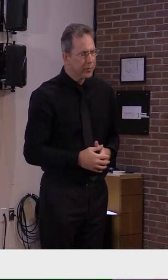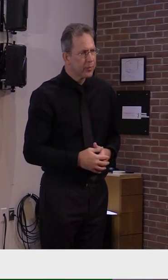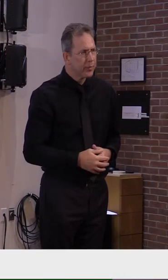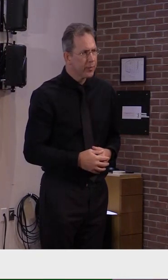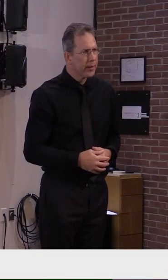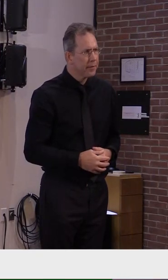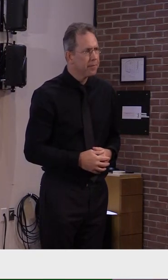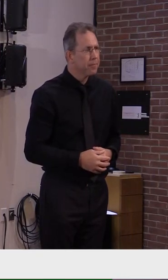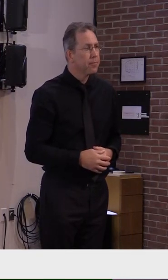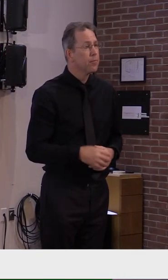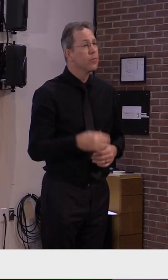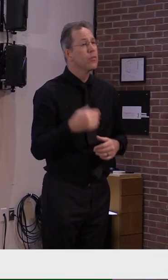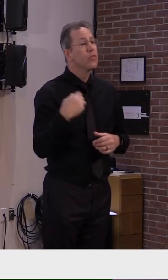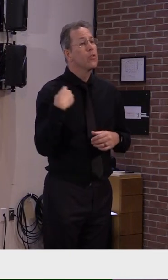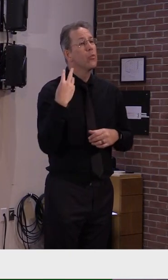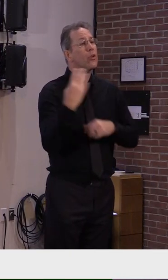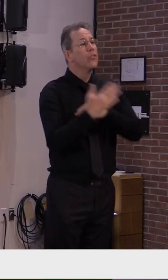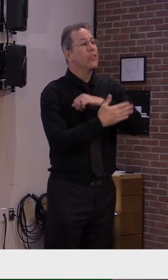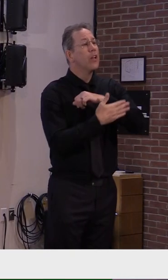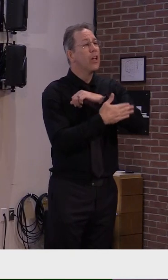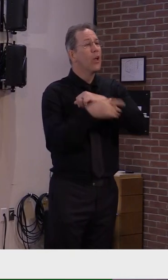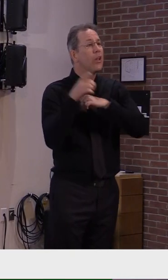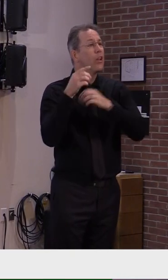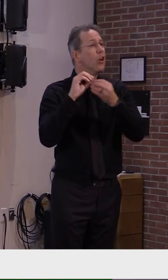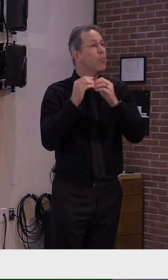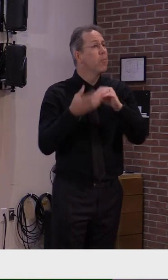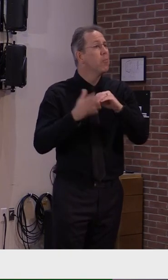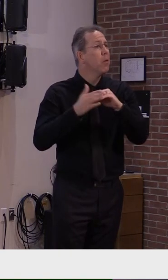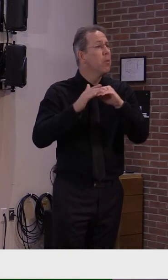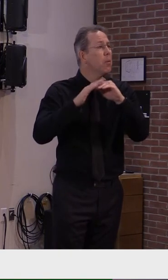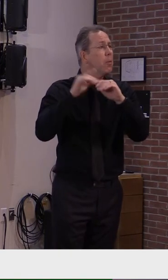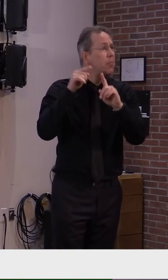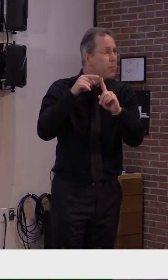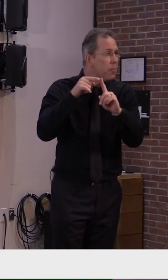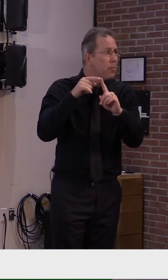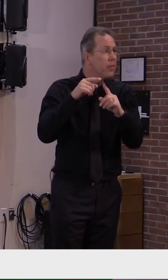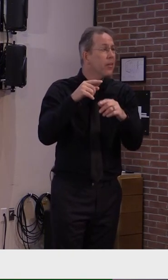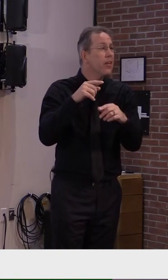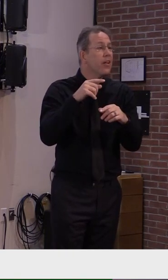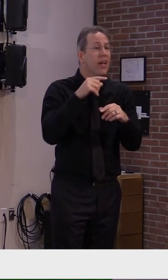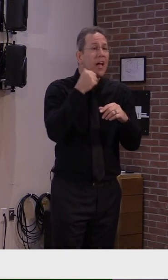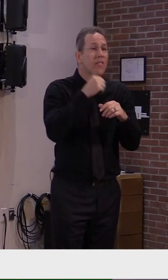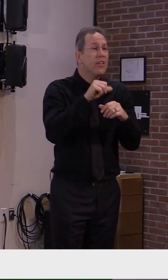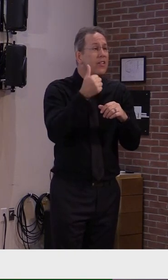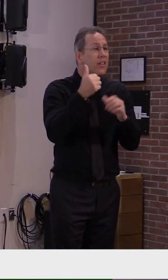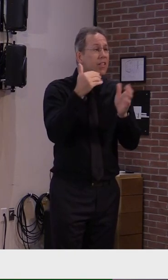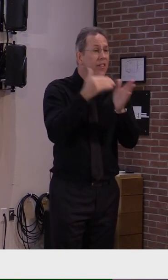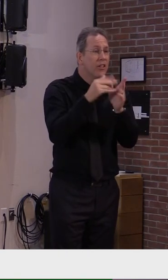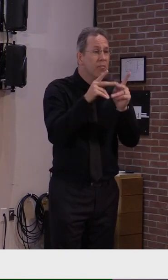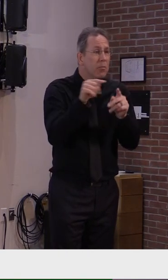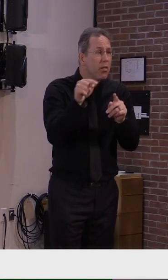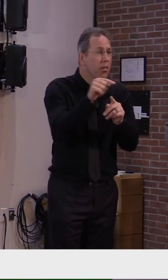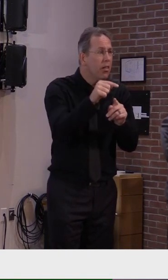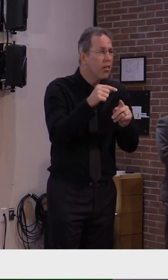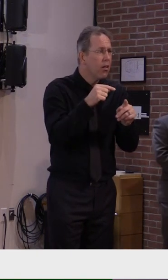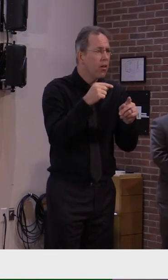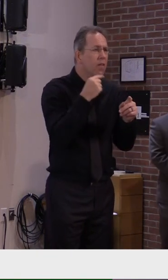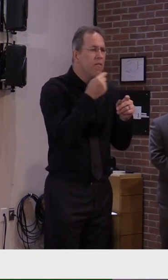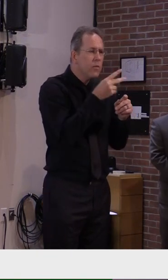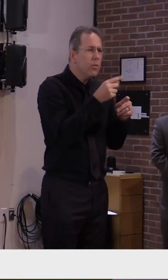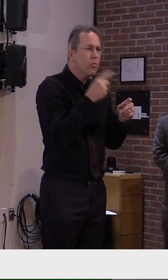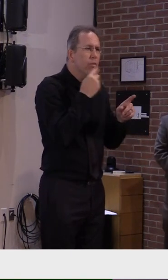in Washington County is 40 cases per 10,000 people, which is three times the rate across the state.